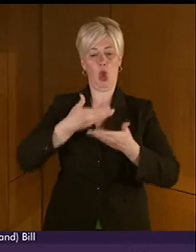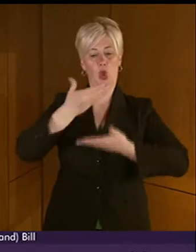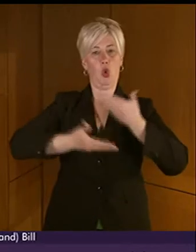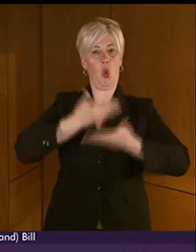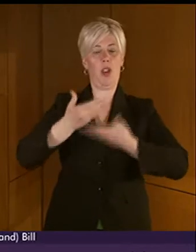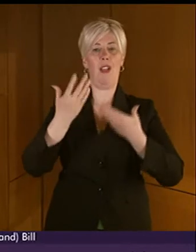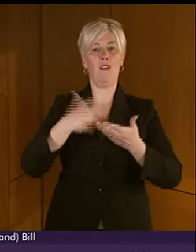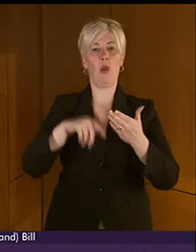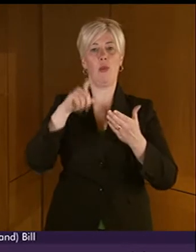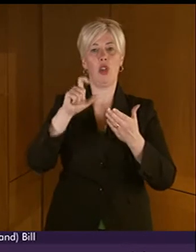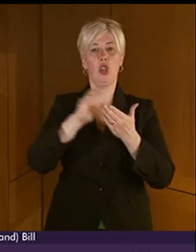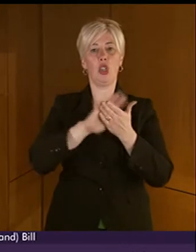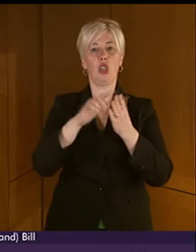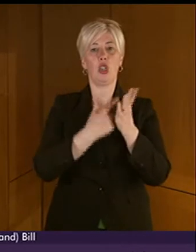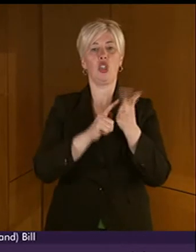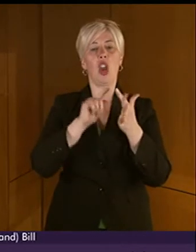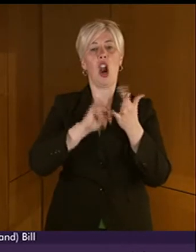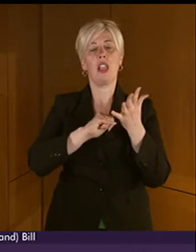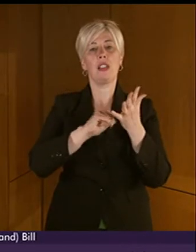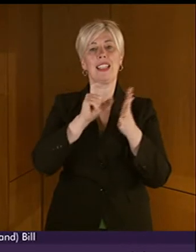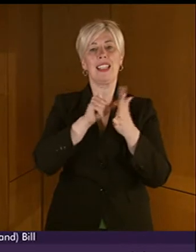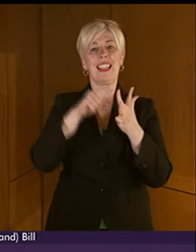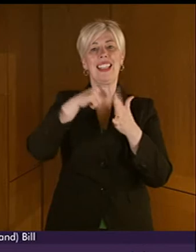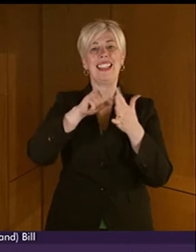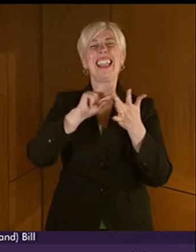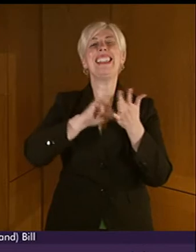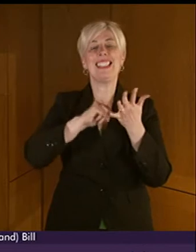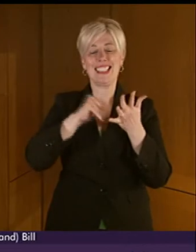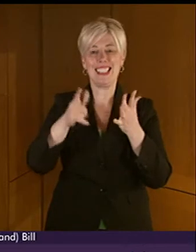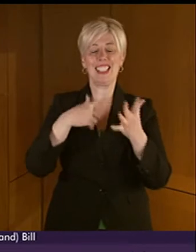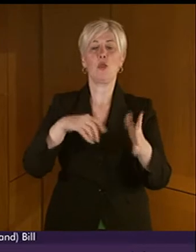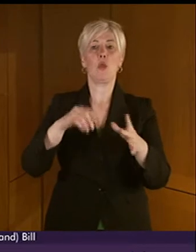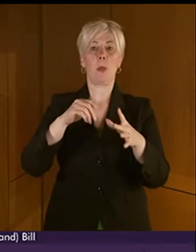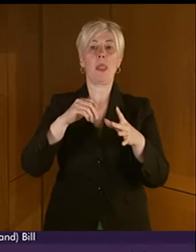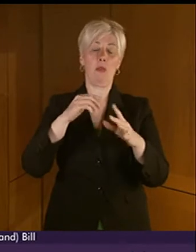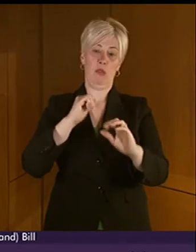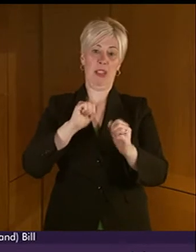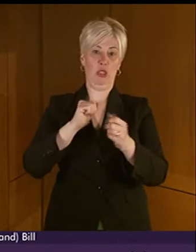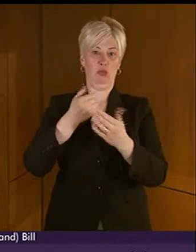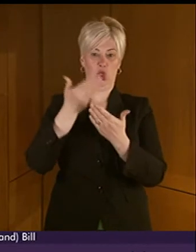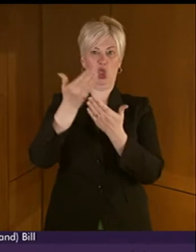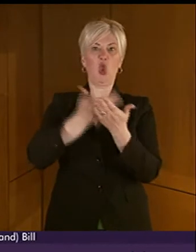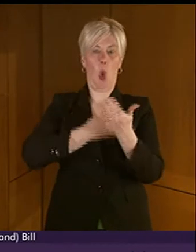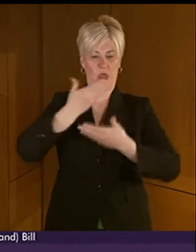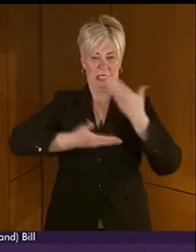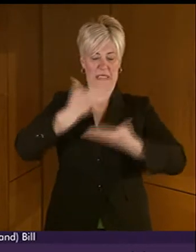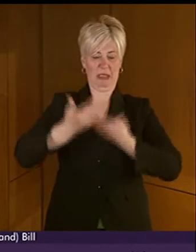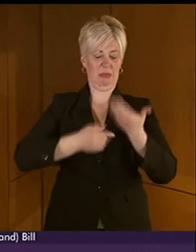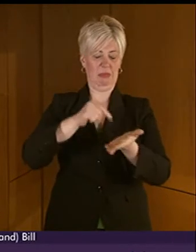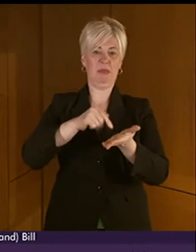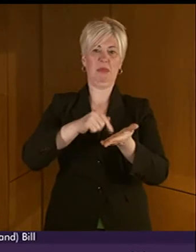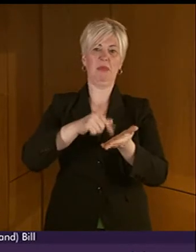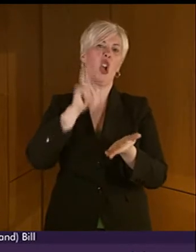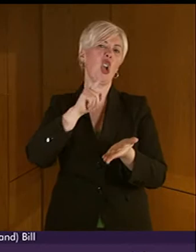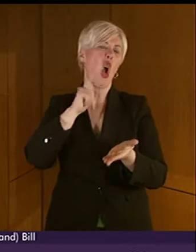Dickens titled, Dr. Marigold's Prescription was published. And that story was about a deaf girl called